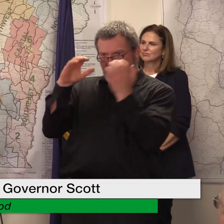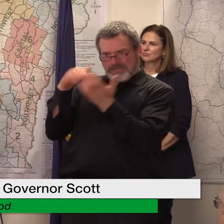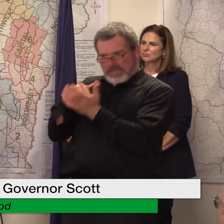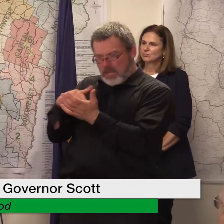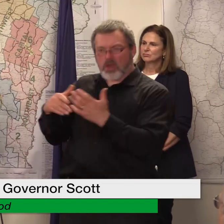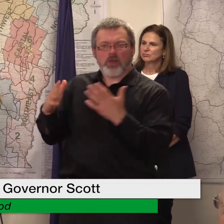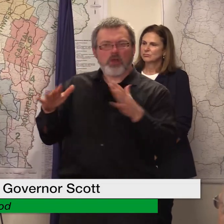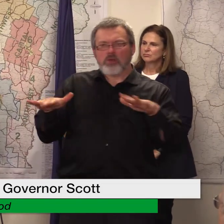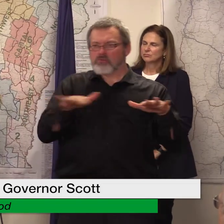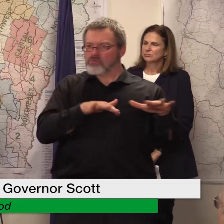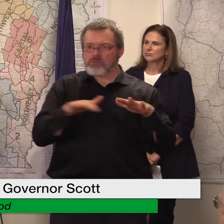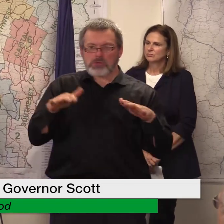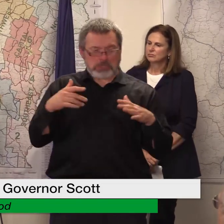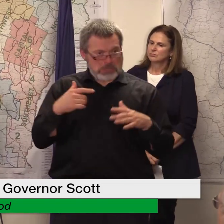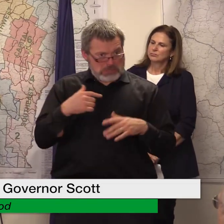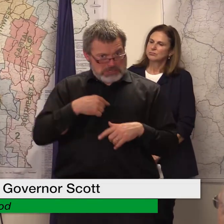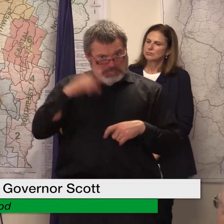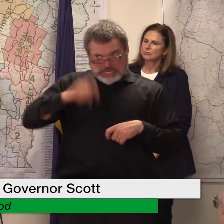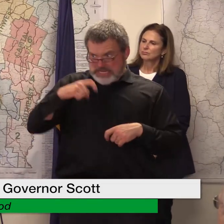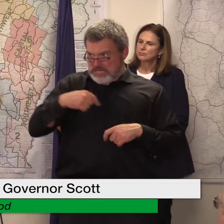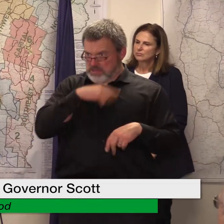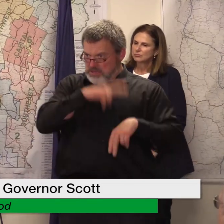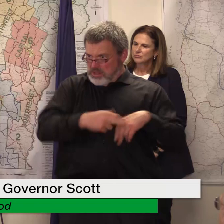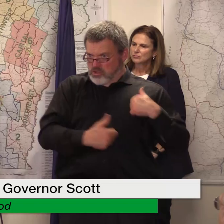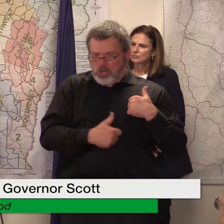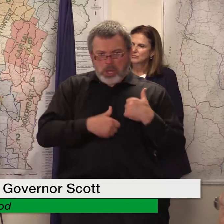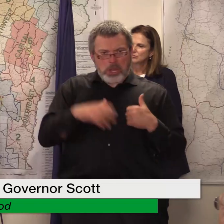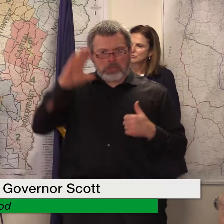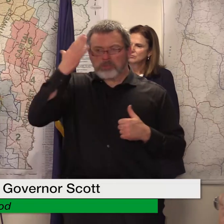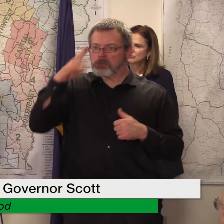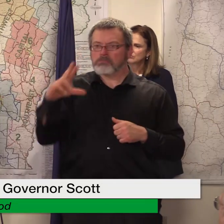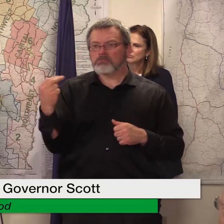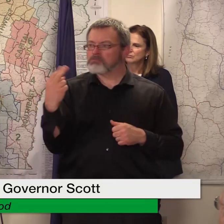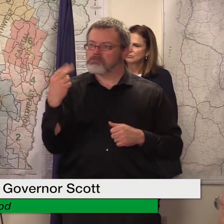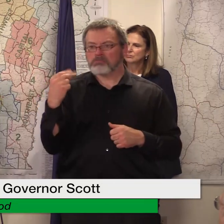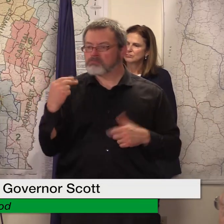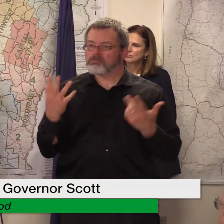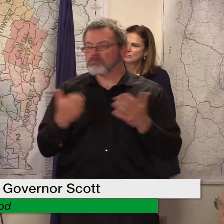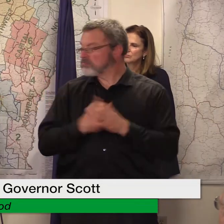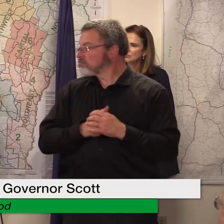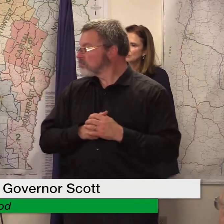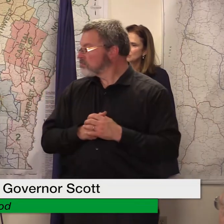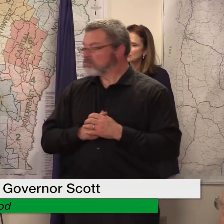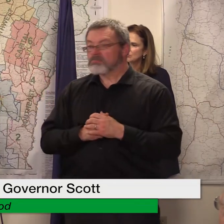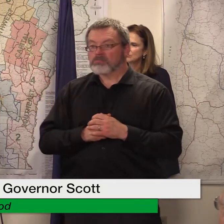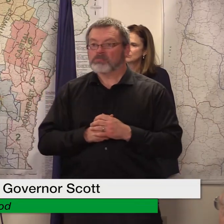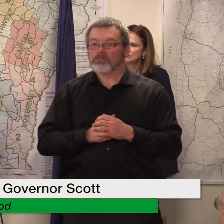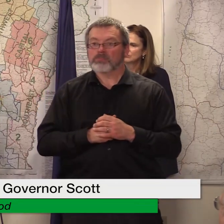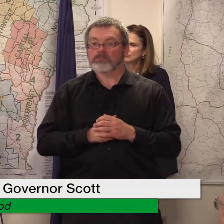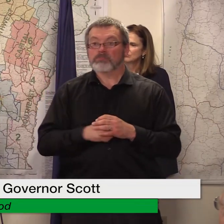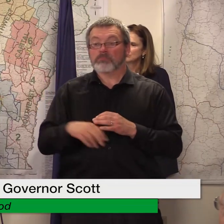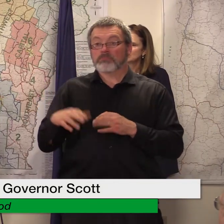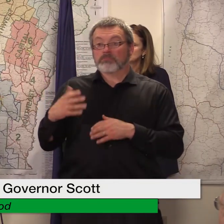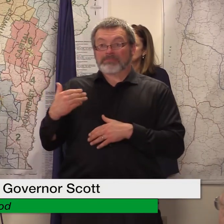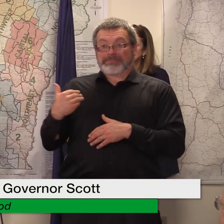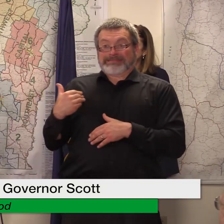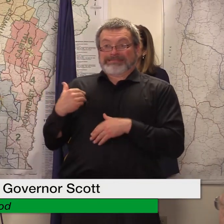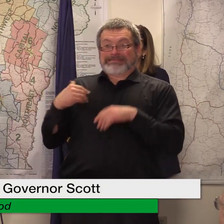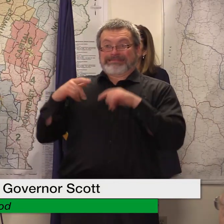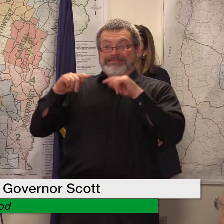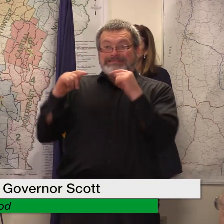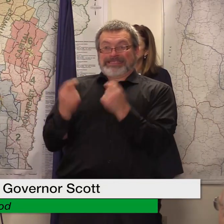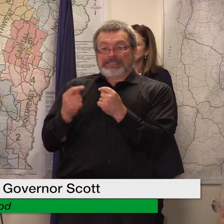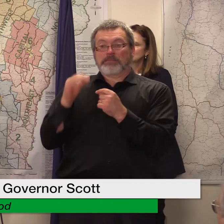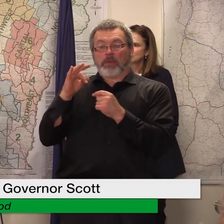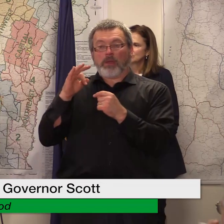us there to kind of make those connections the um the more recent team was what we were called the point of distribution the